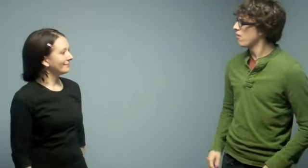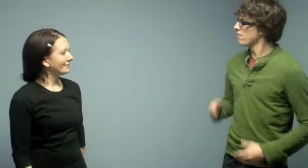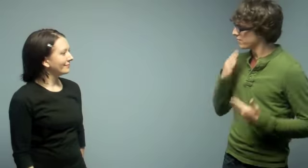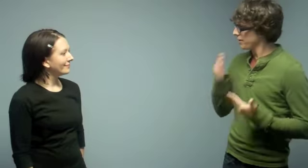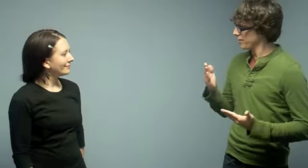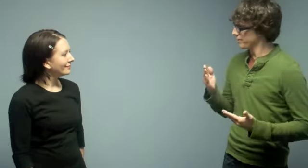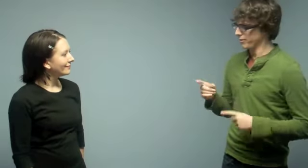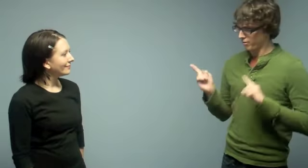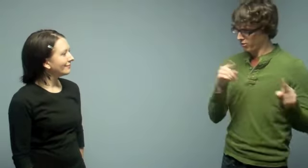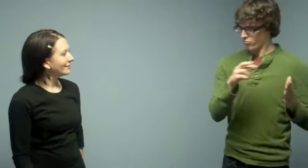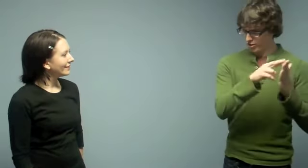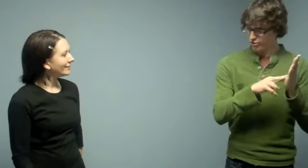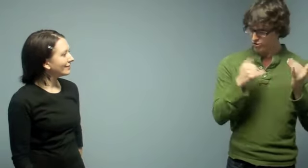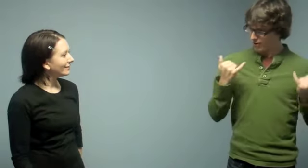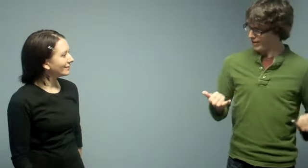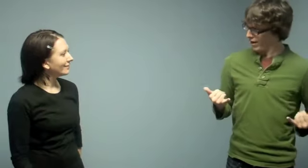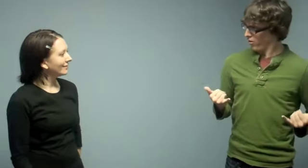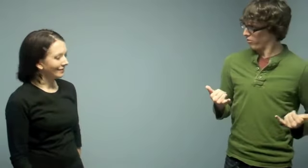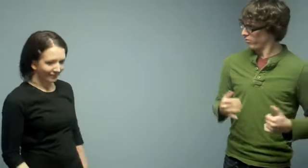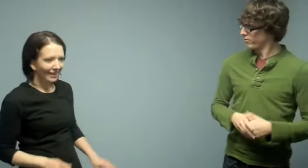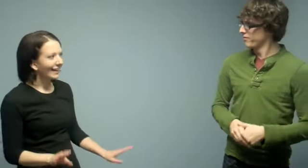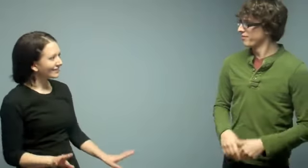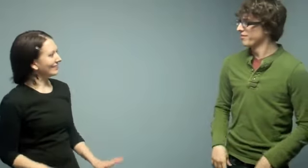Thanks, I'm going to go register right now. Excellent.